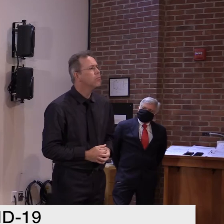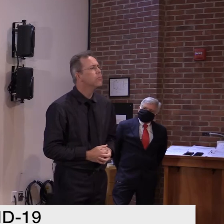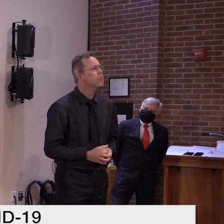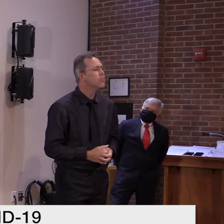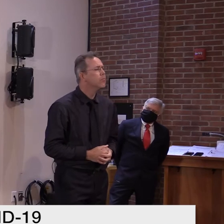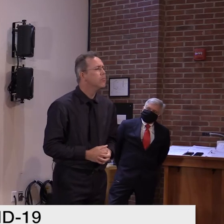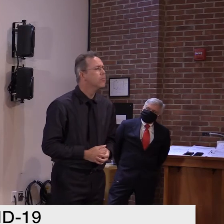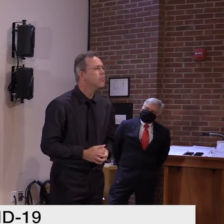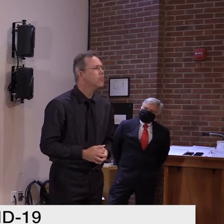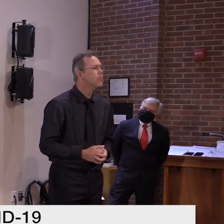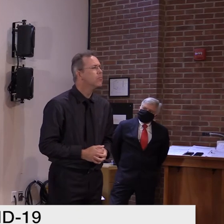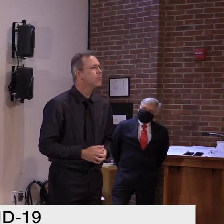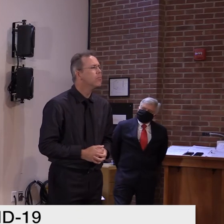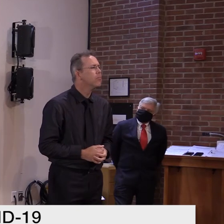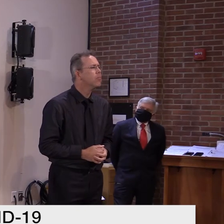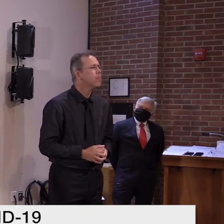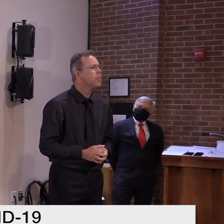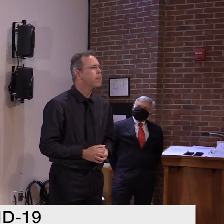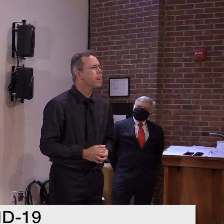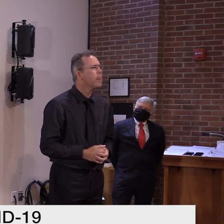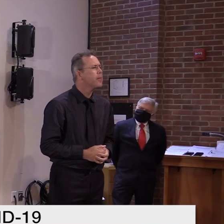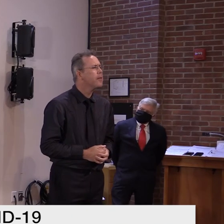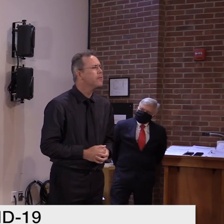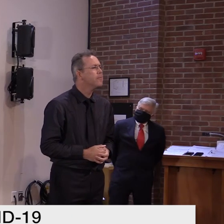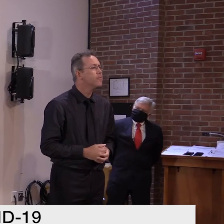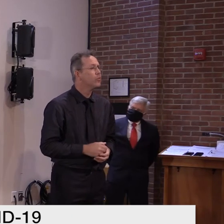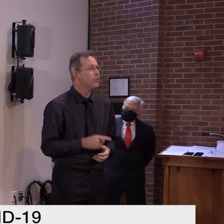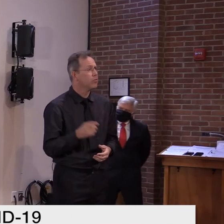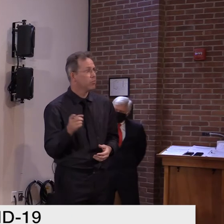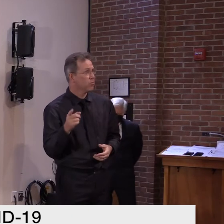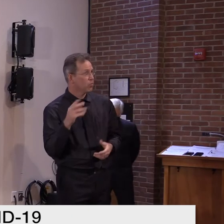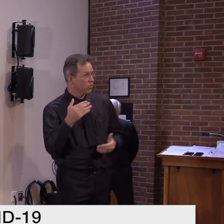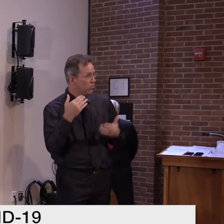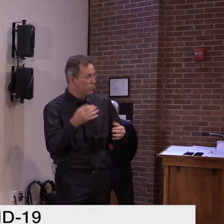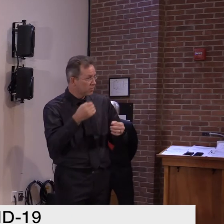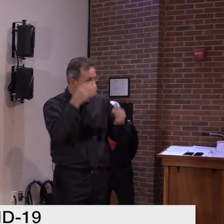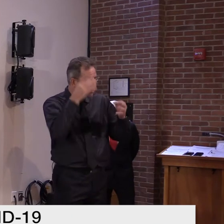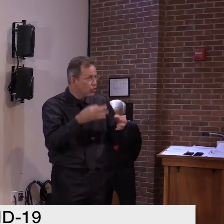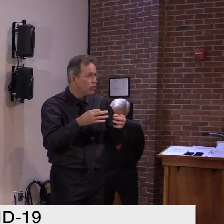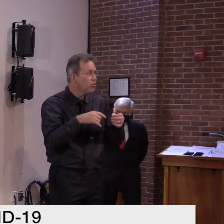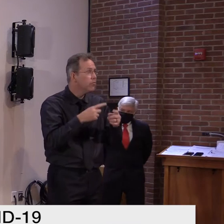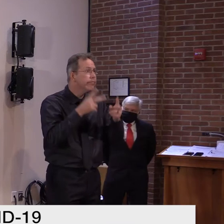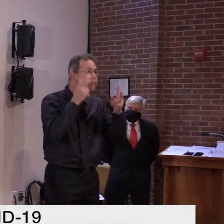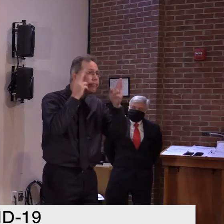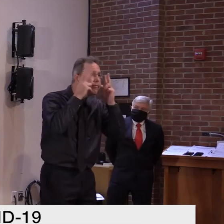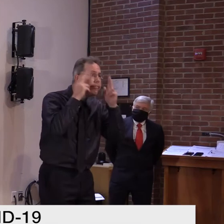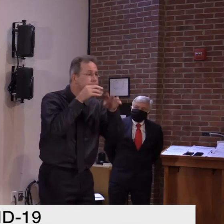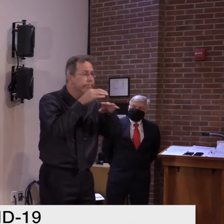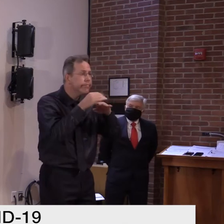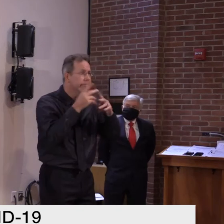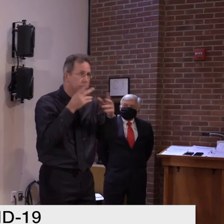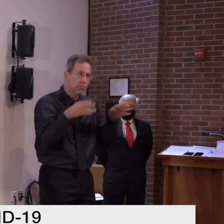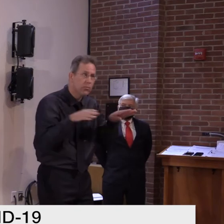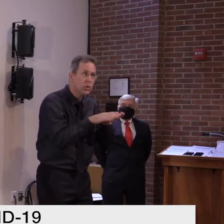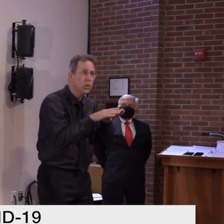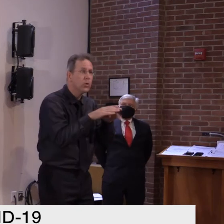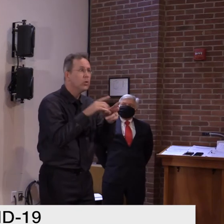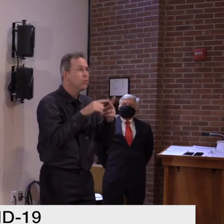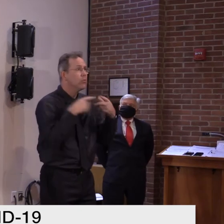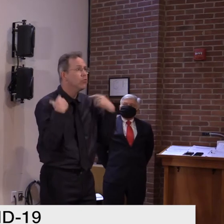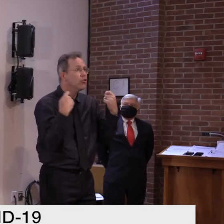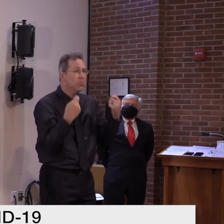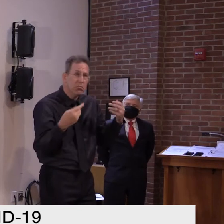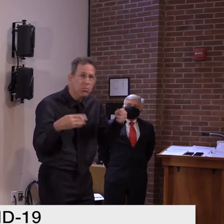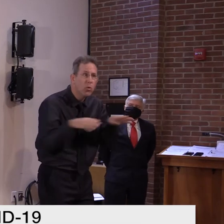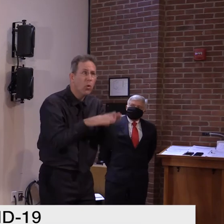closed in March? Yeah, again, we've learned a lot about the virus and where it's spreading. That's why I said, this is really based on, this is